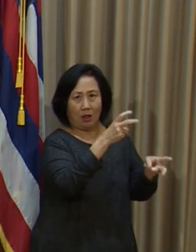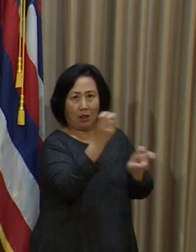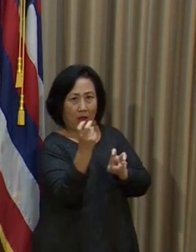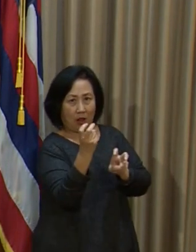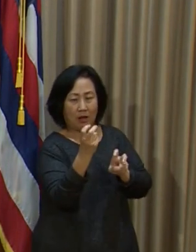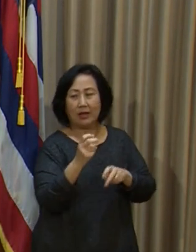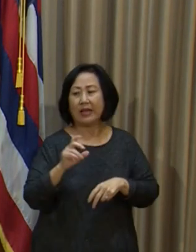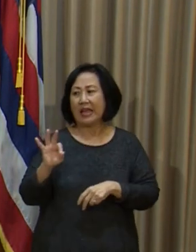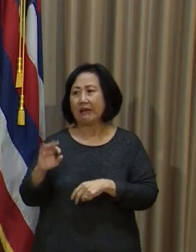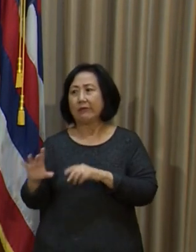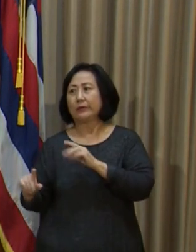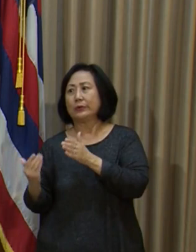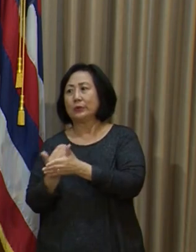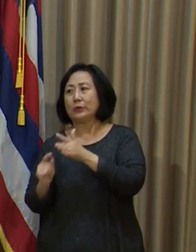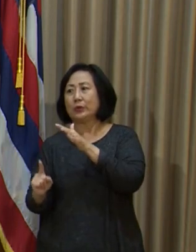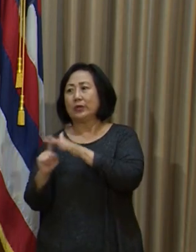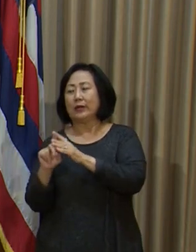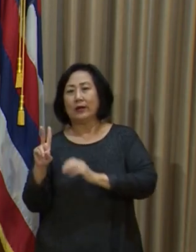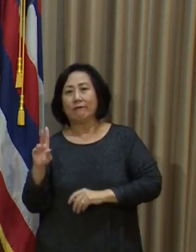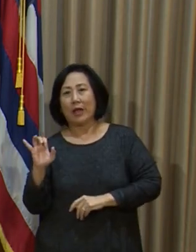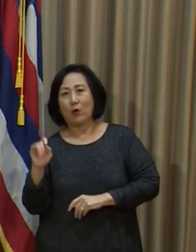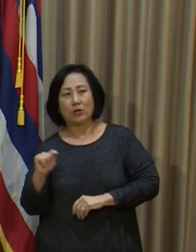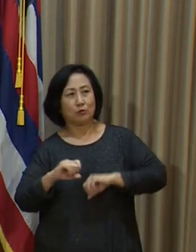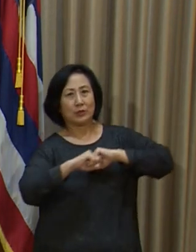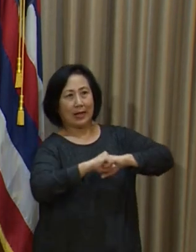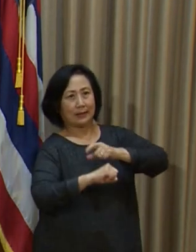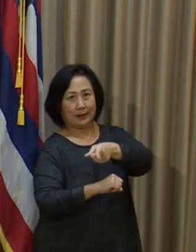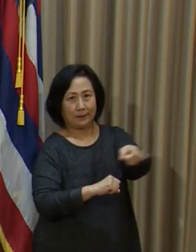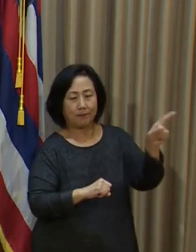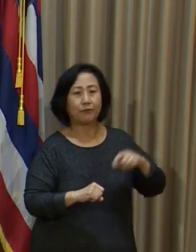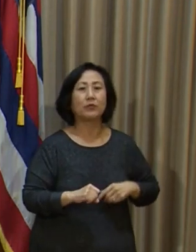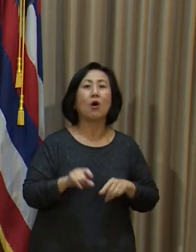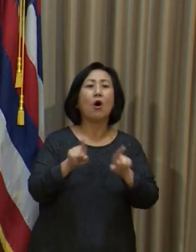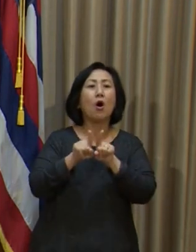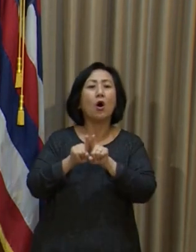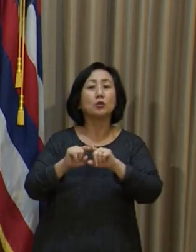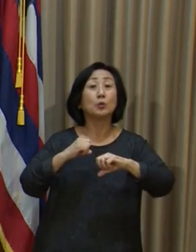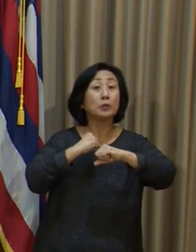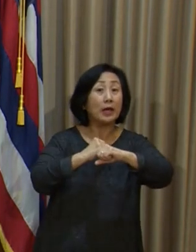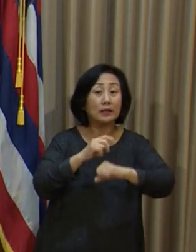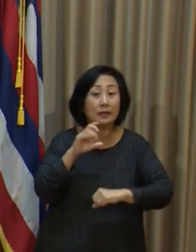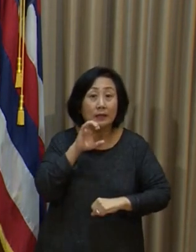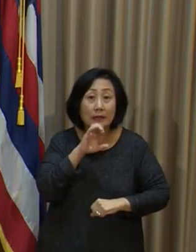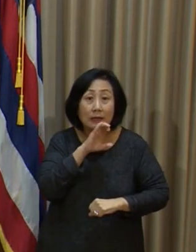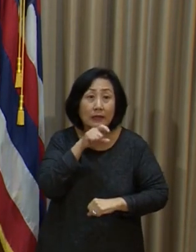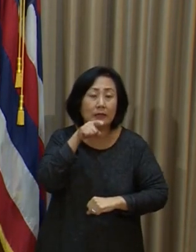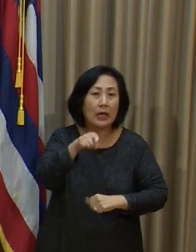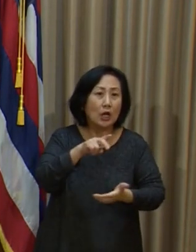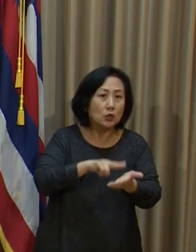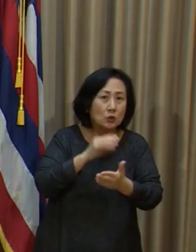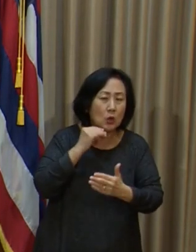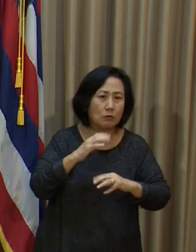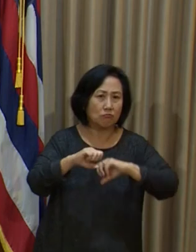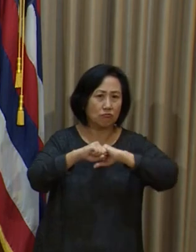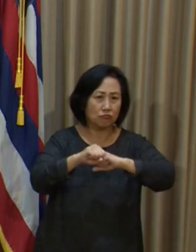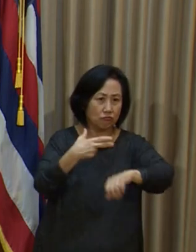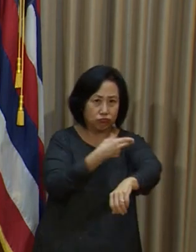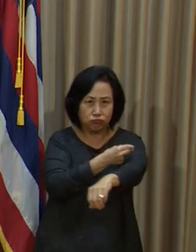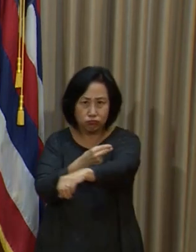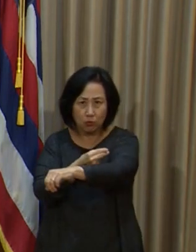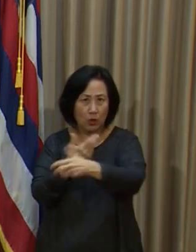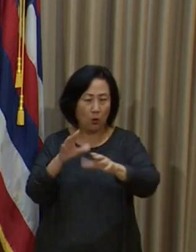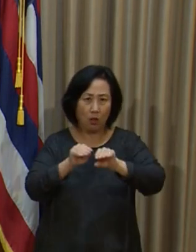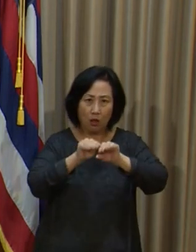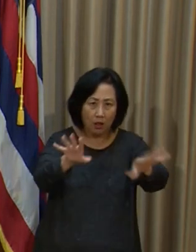they will be protected by the vaccine. So that we don't have outbreaks at our long term care facilities where our kupuna are most vulnerable. And then